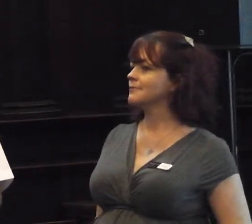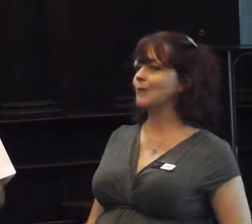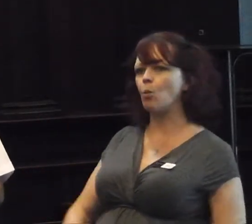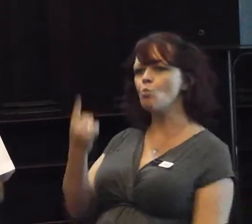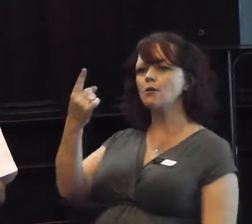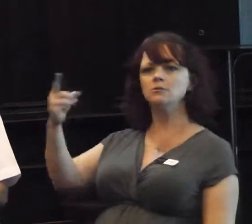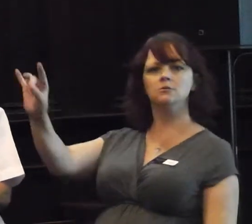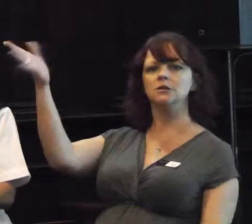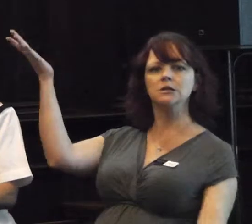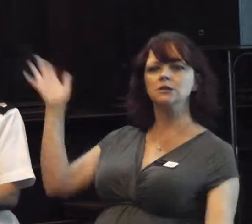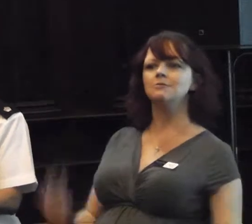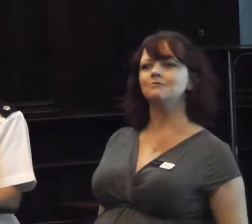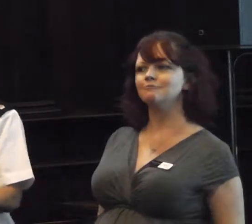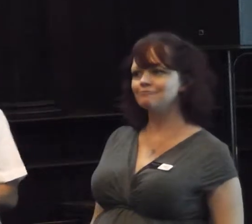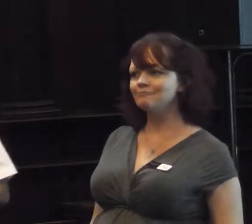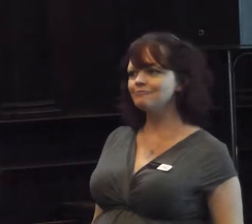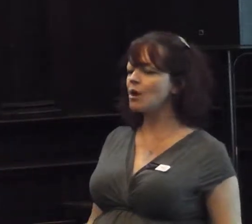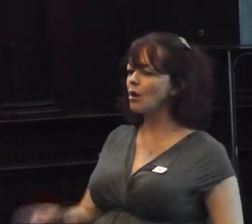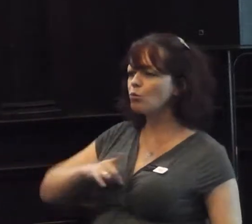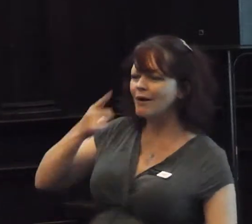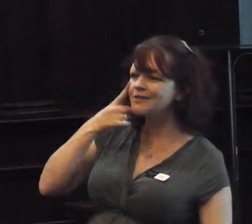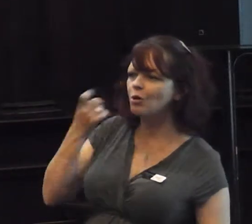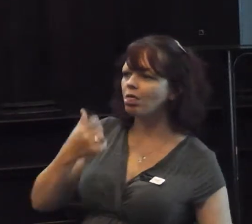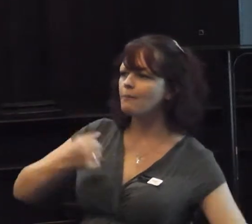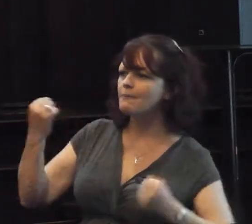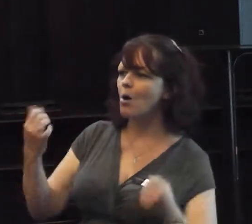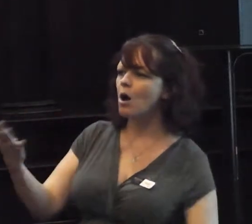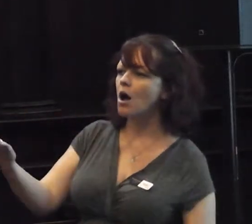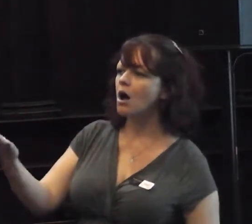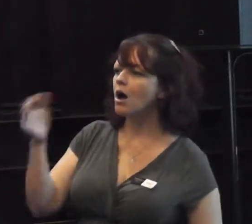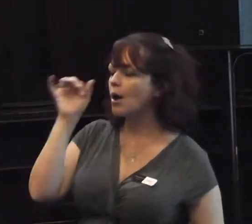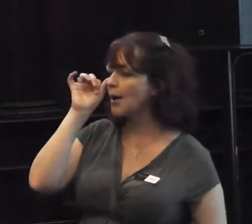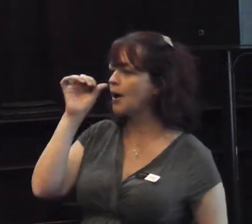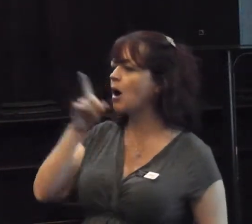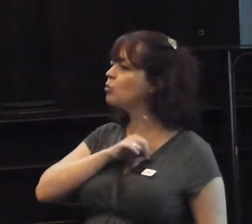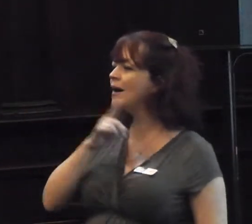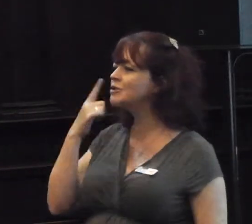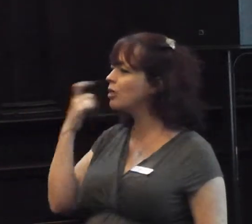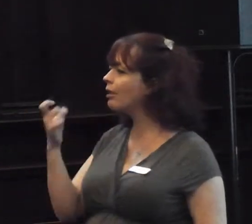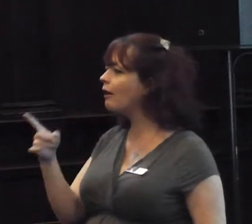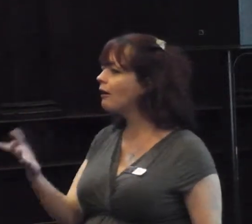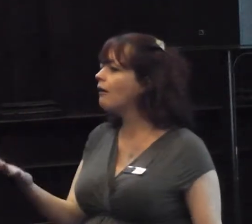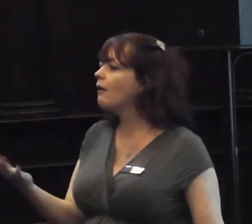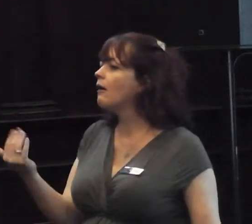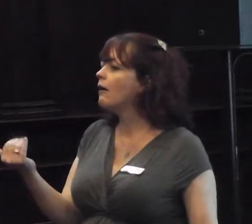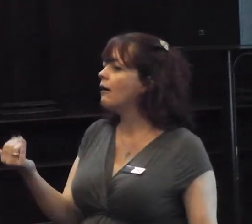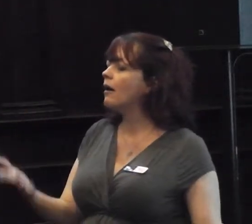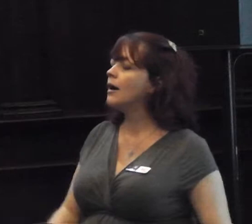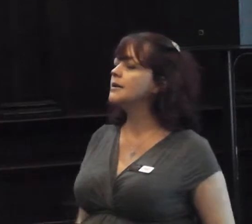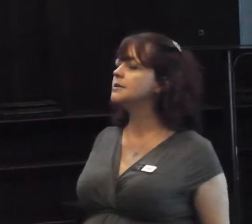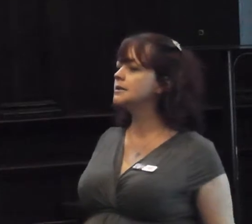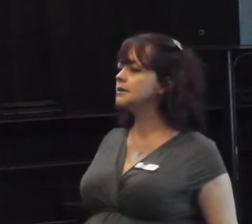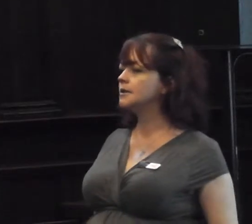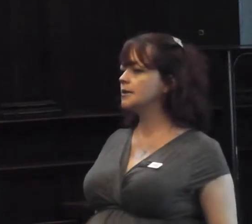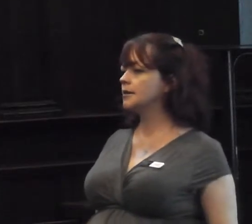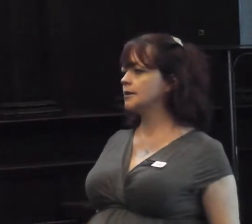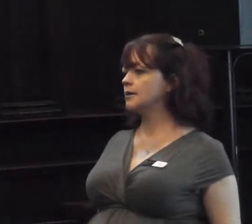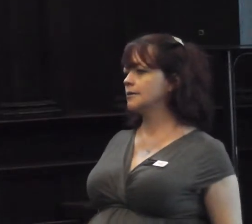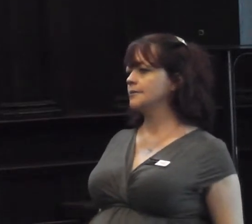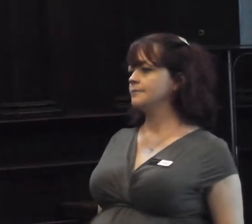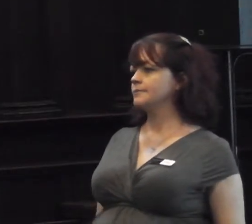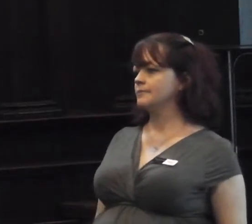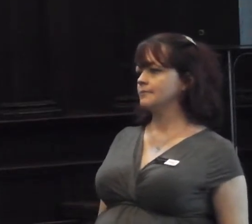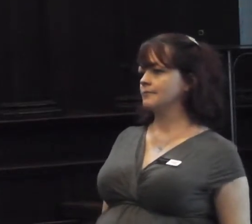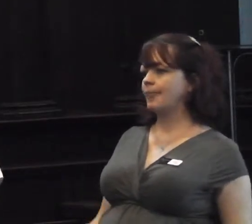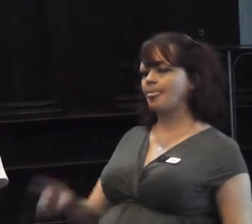Excellent. Excellent. Why don't you think we have the power? Sorry? Why don't you think we have the power to stop and search? Why don't you think it's been